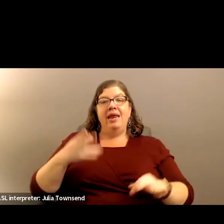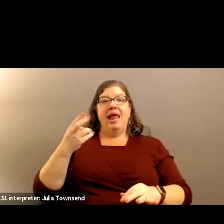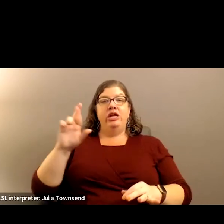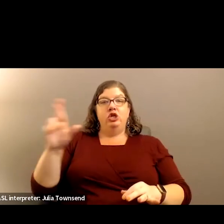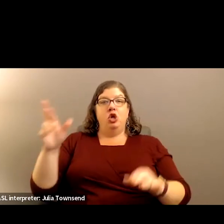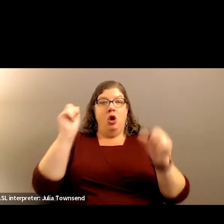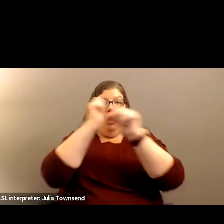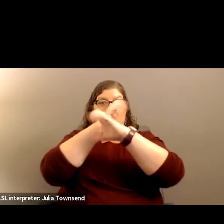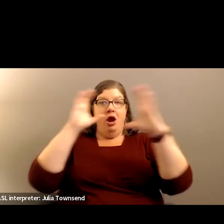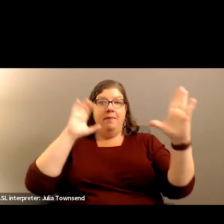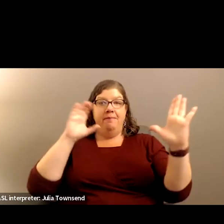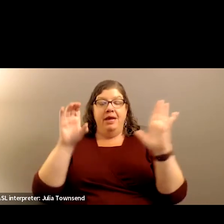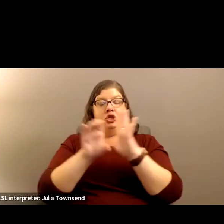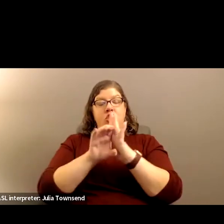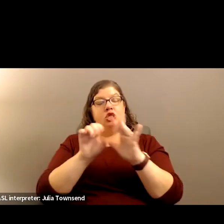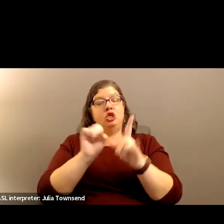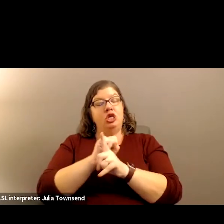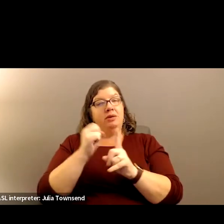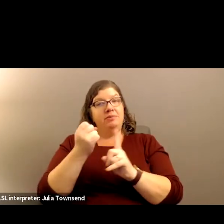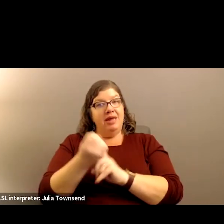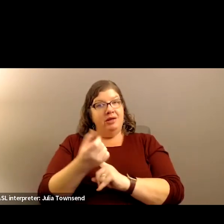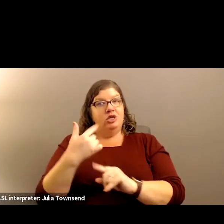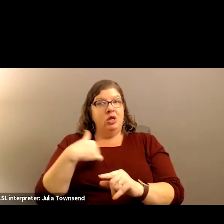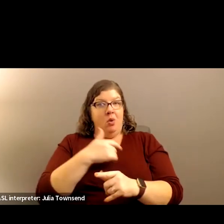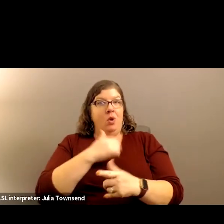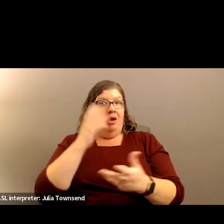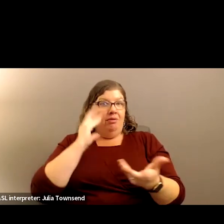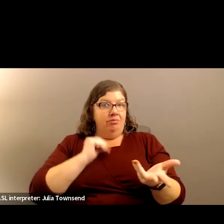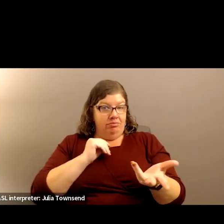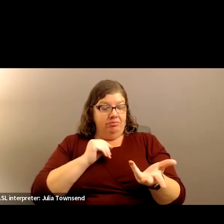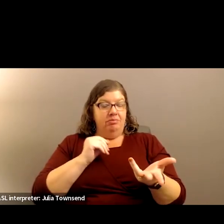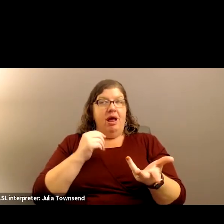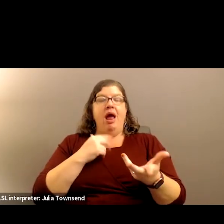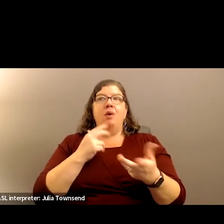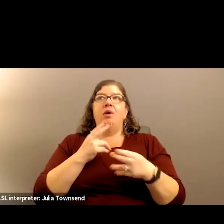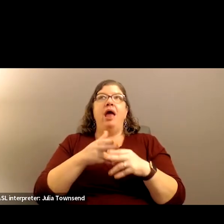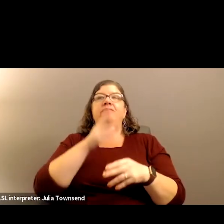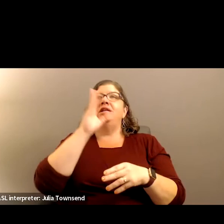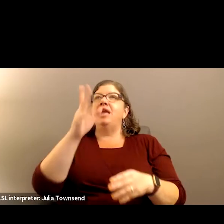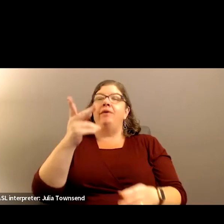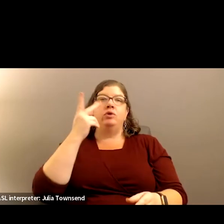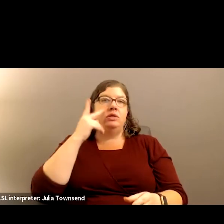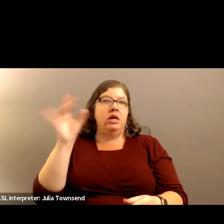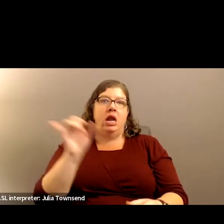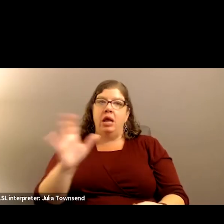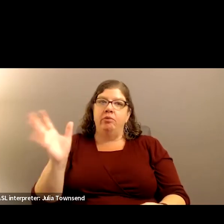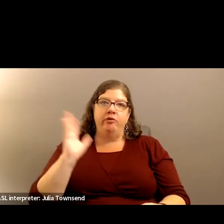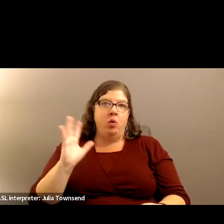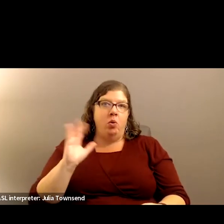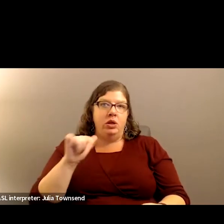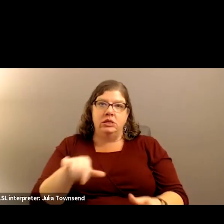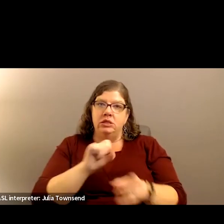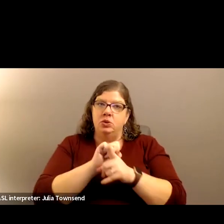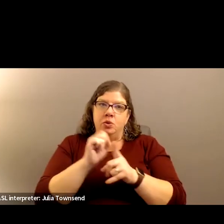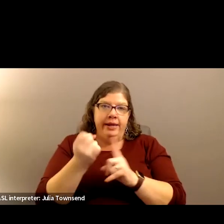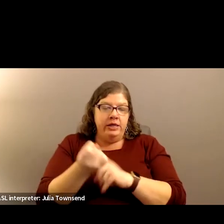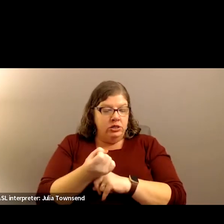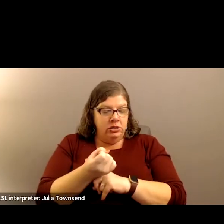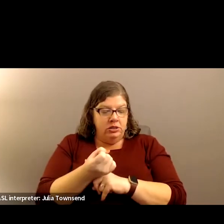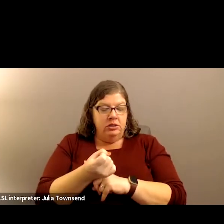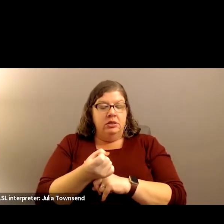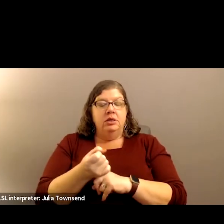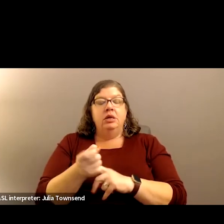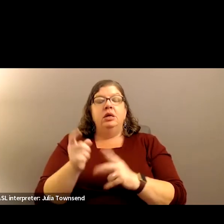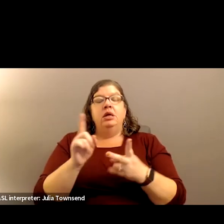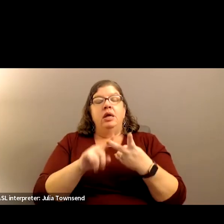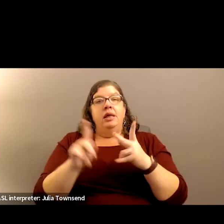circumstances that were under, which I would call them. I've never seen anything like it. And the people